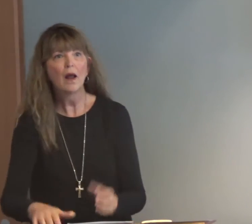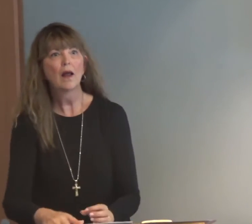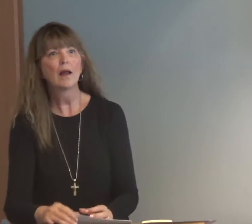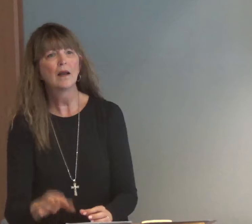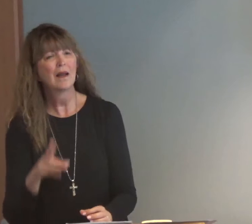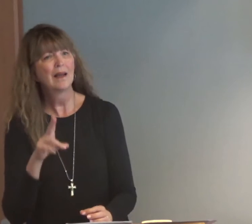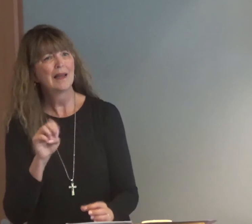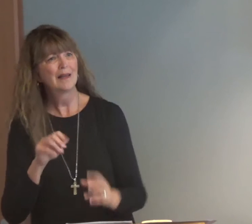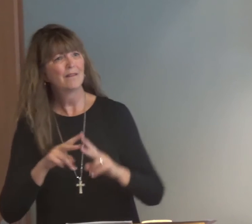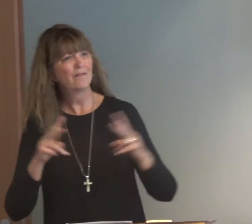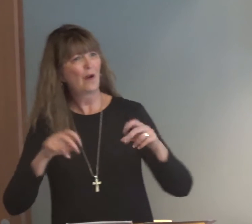once again,